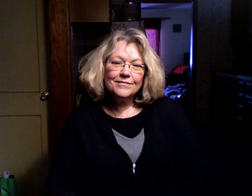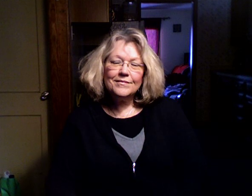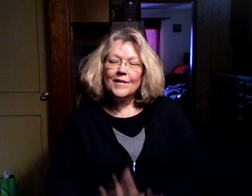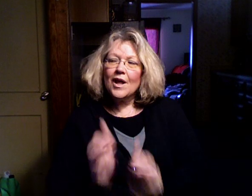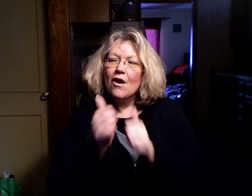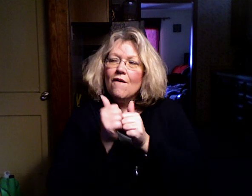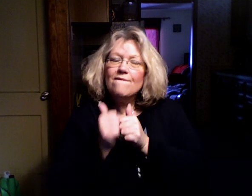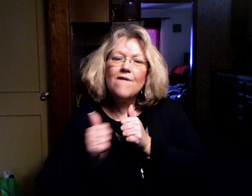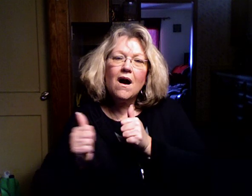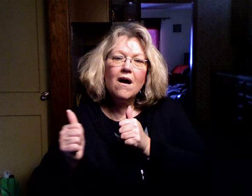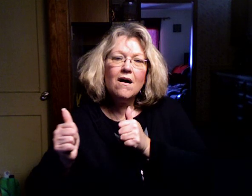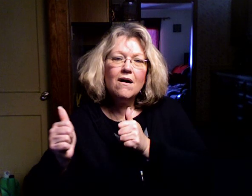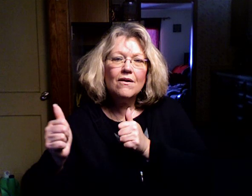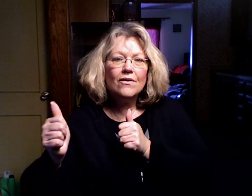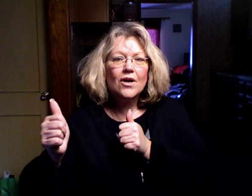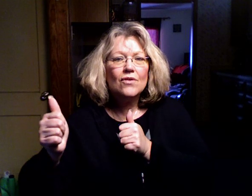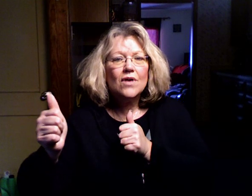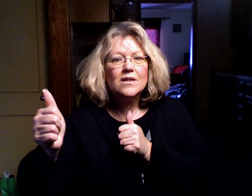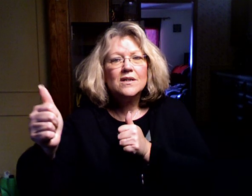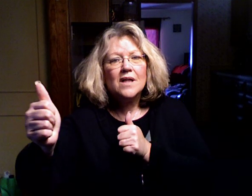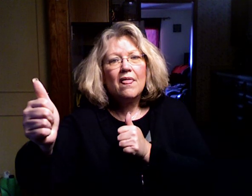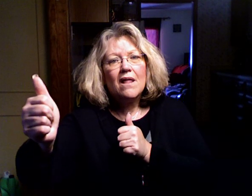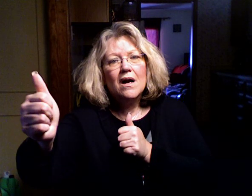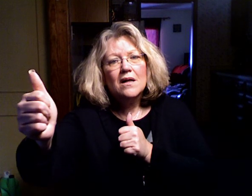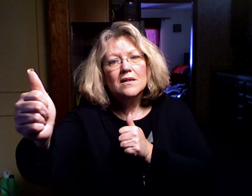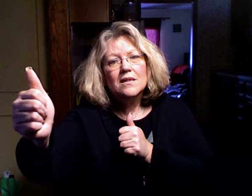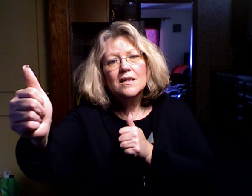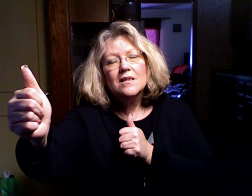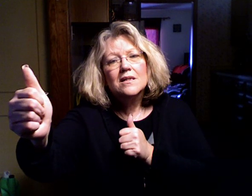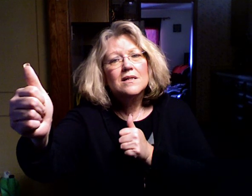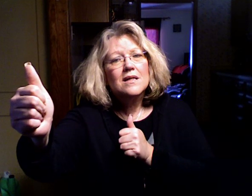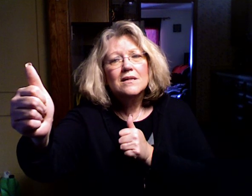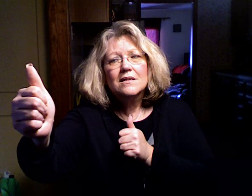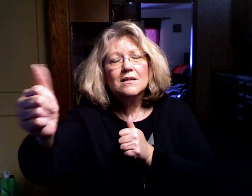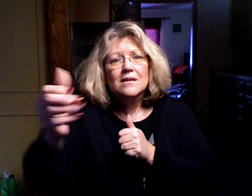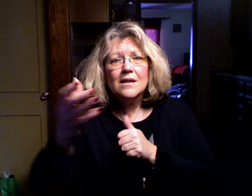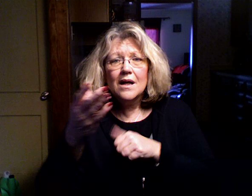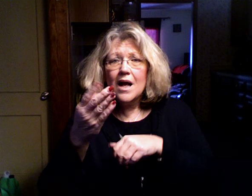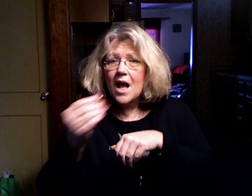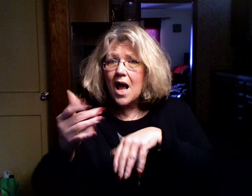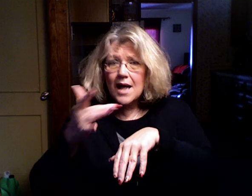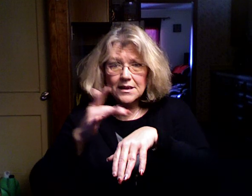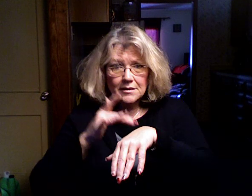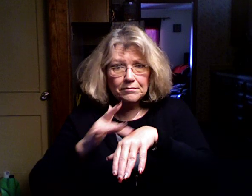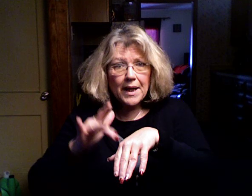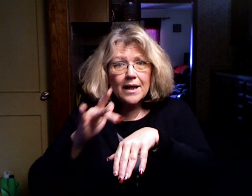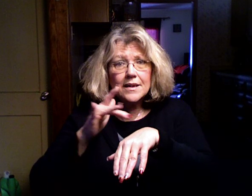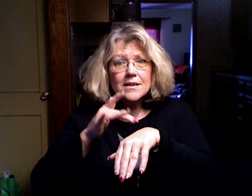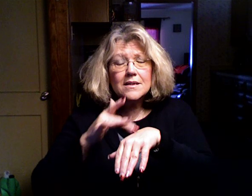Far across the distance and spaces